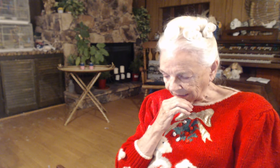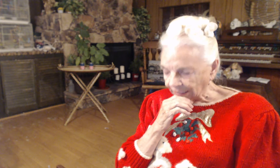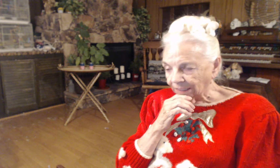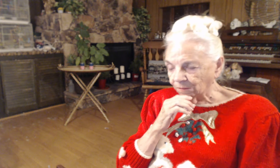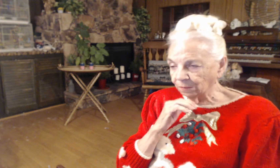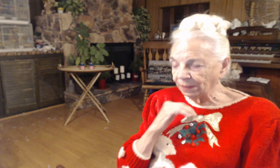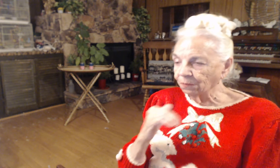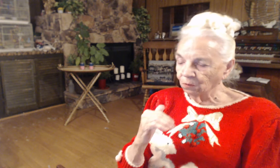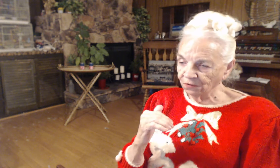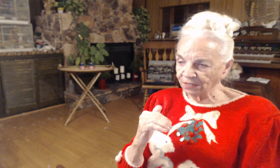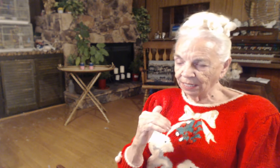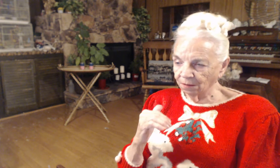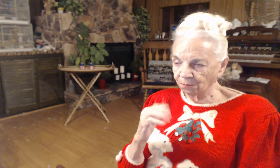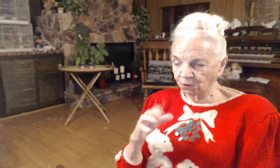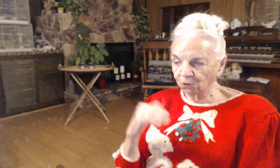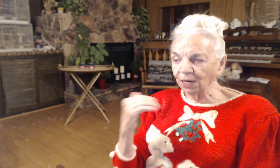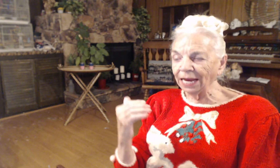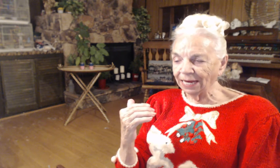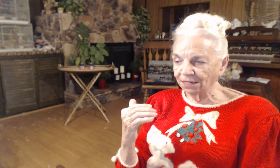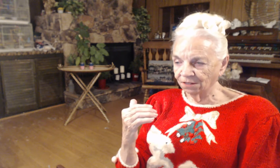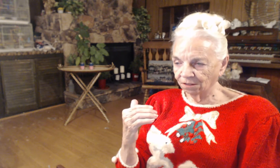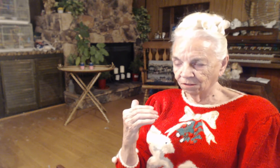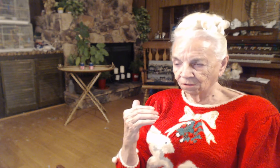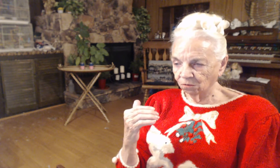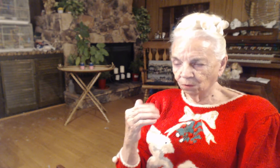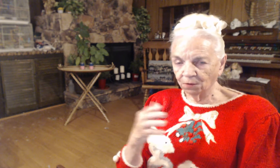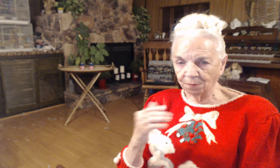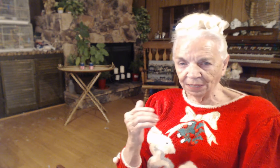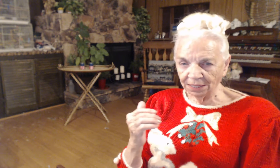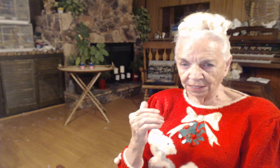That people will say, put your hand where the pain is.